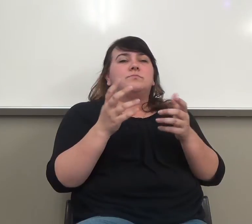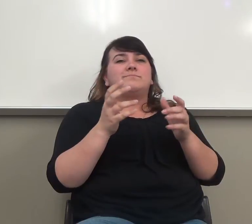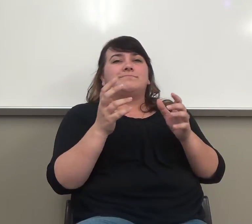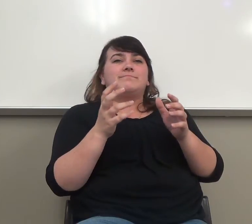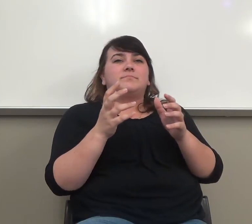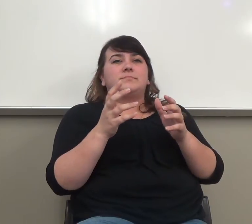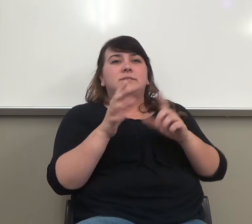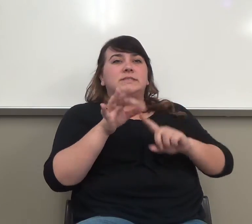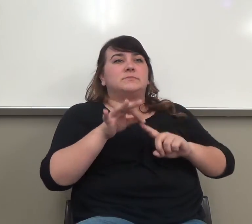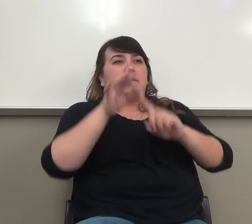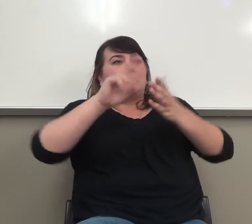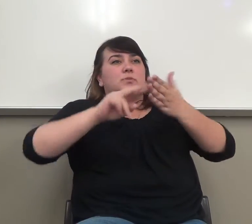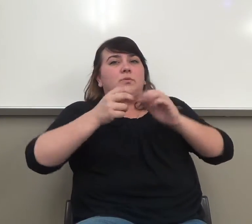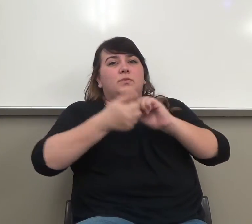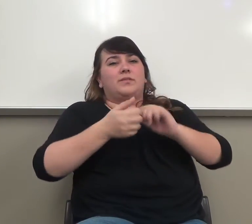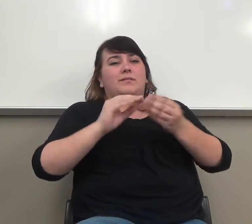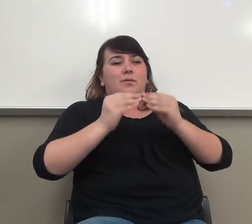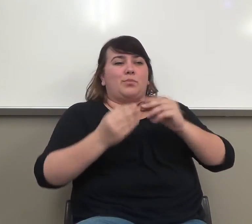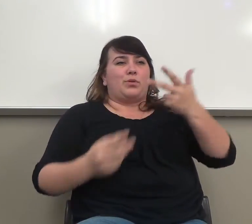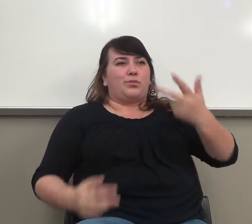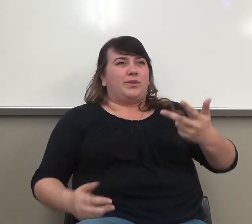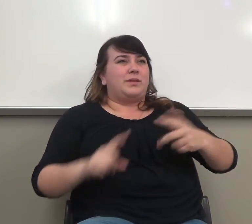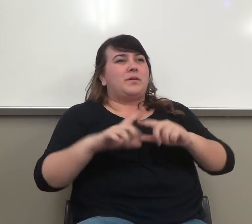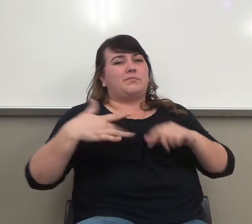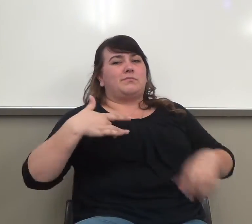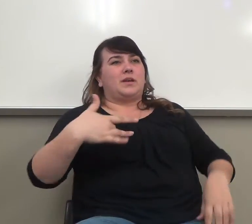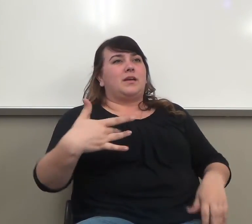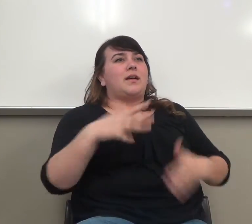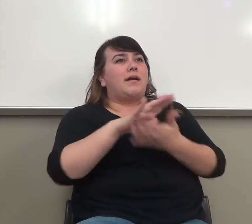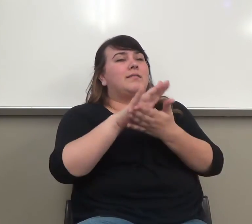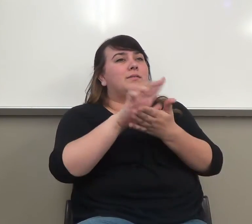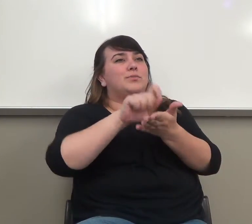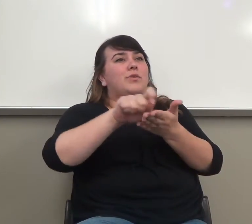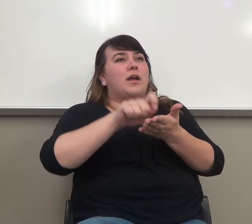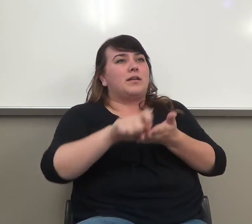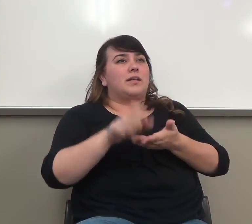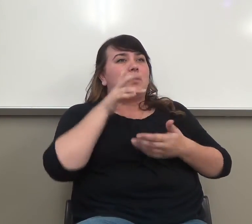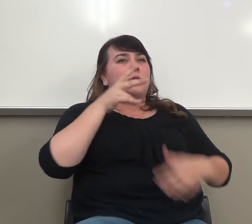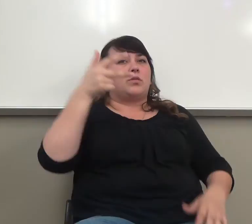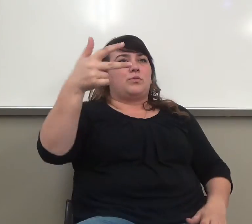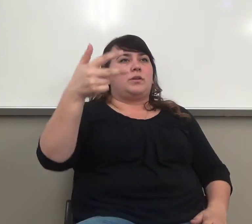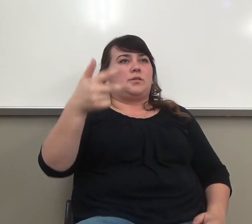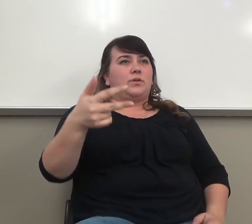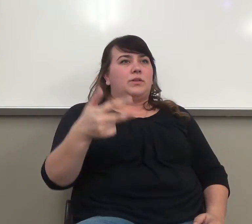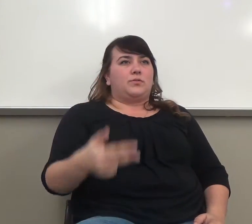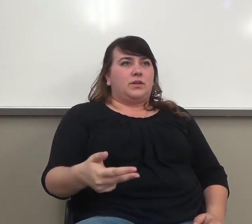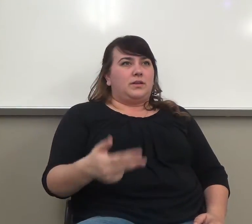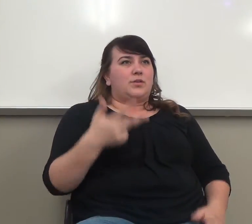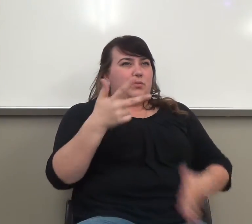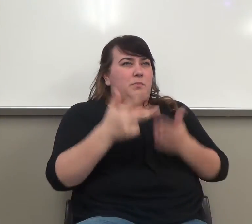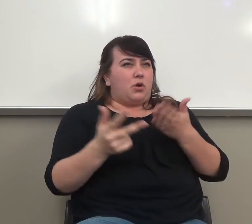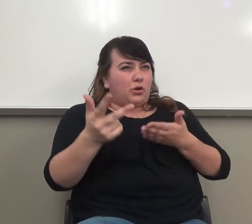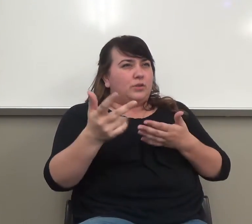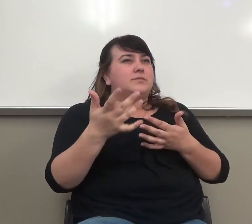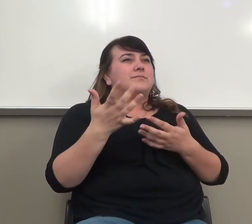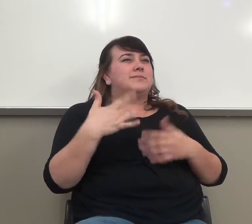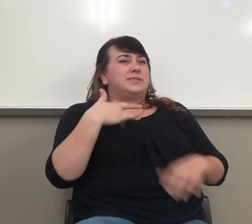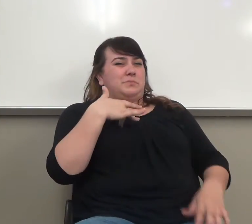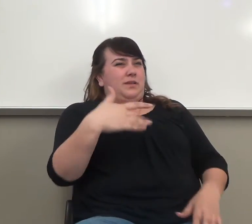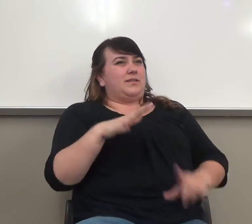that in academic writing. Things often break down into a three-part paper wall,